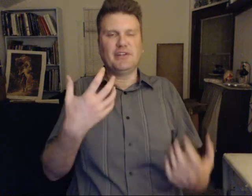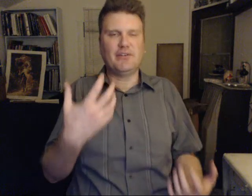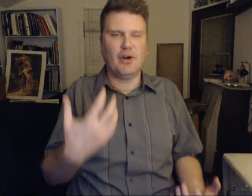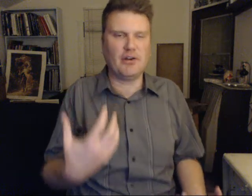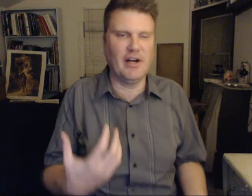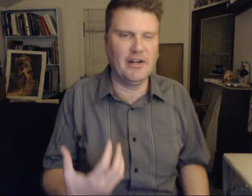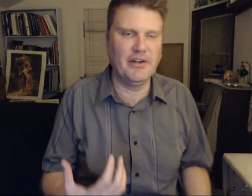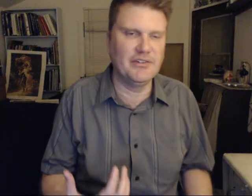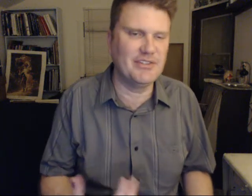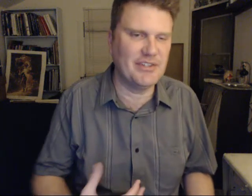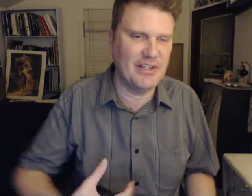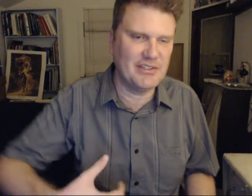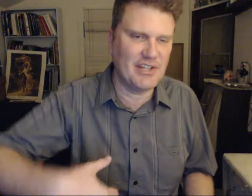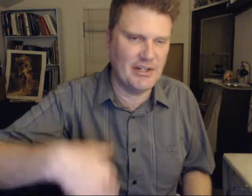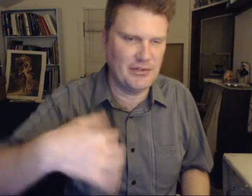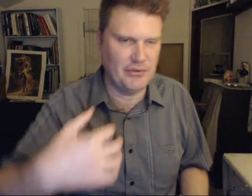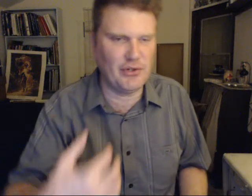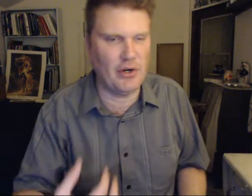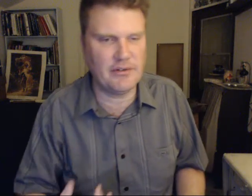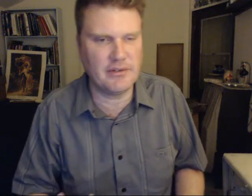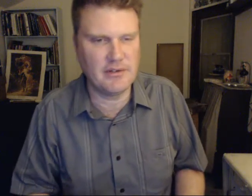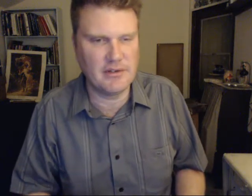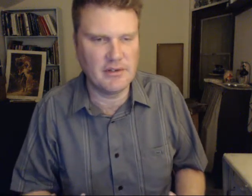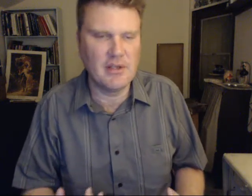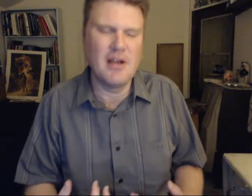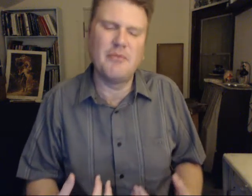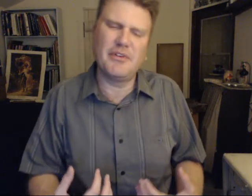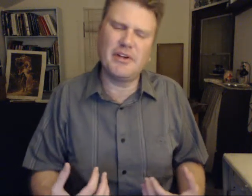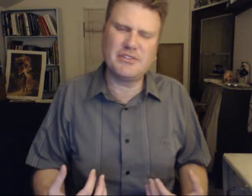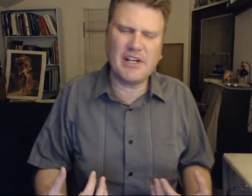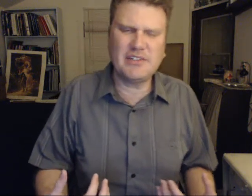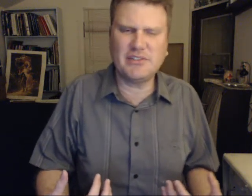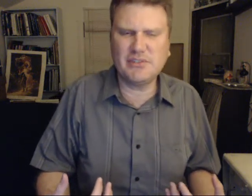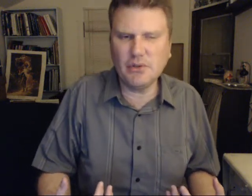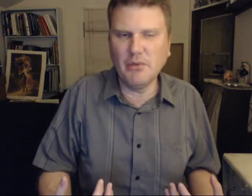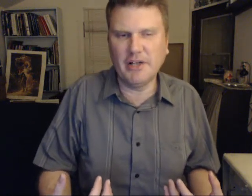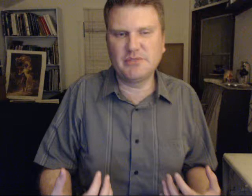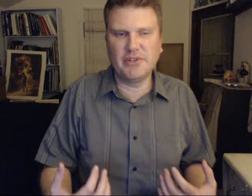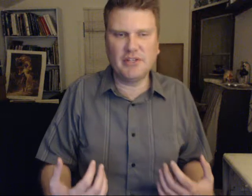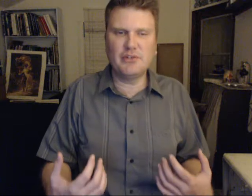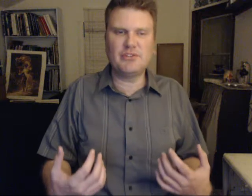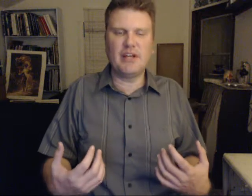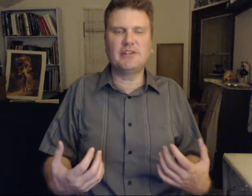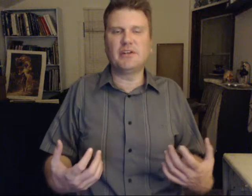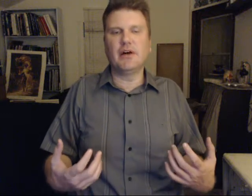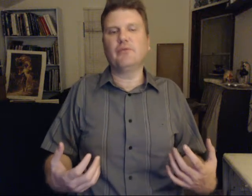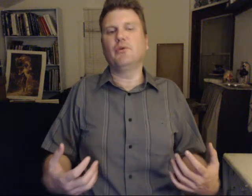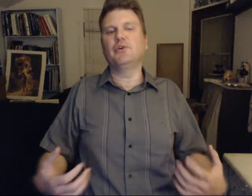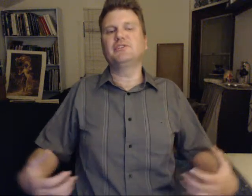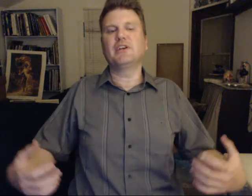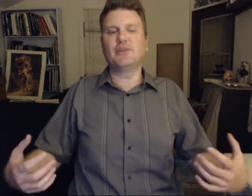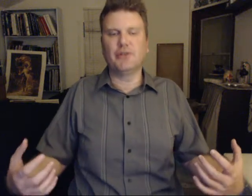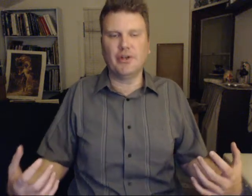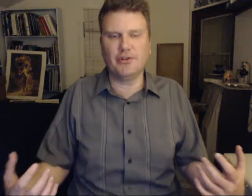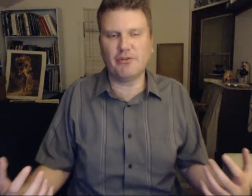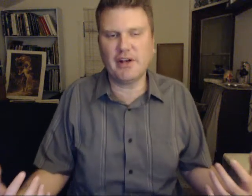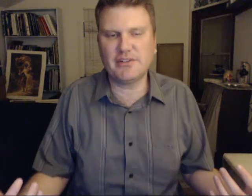to the Archon energies, and they change your chart. But they don't change it too much, but they do change it enough where it will take you in another direction.